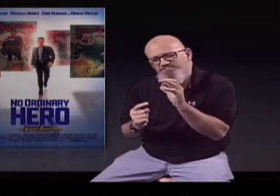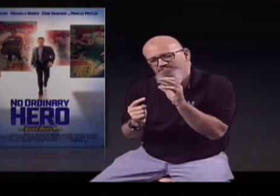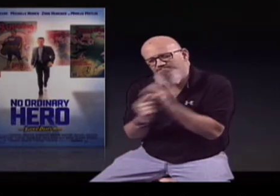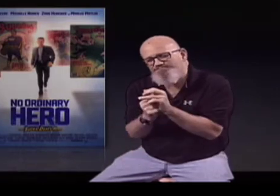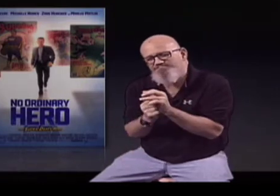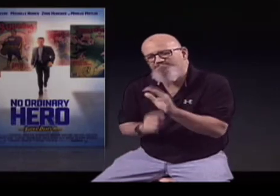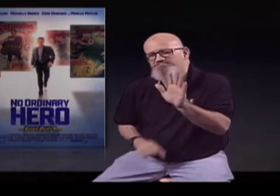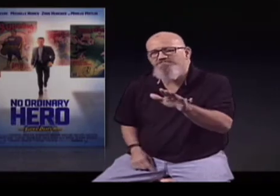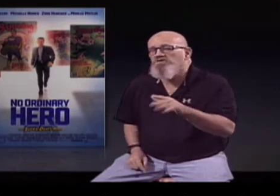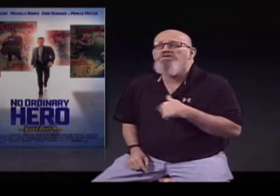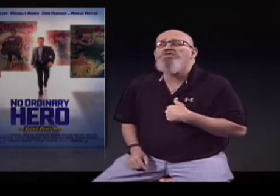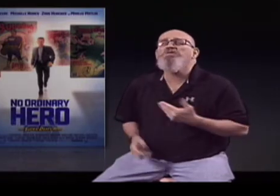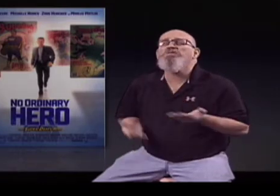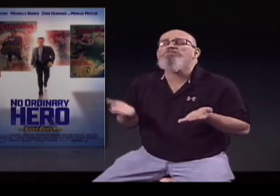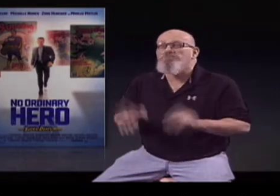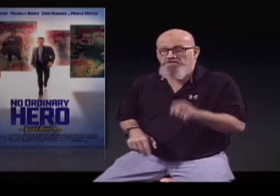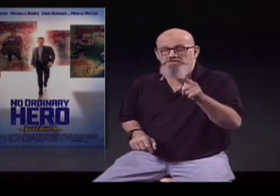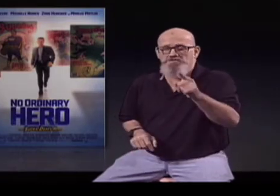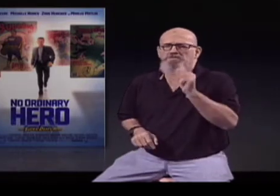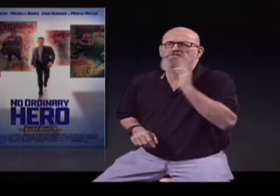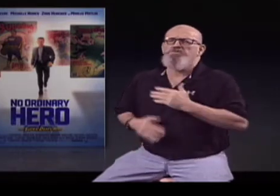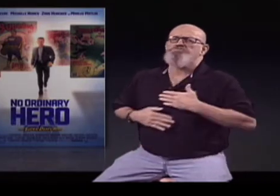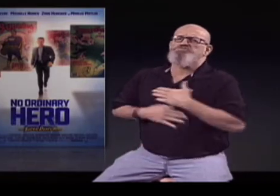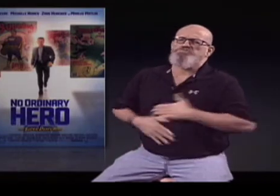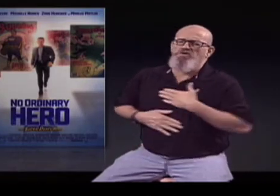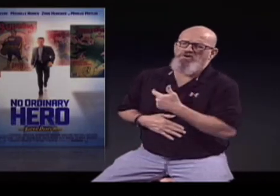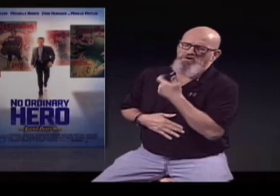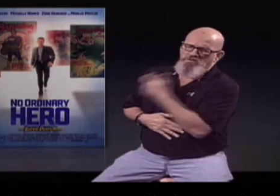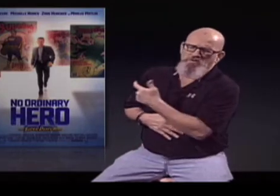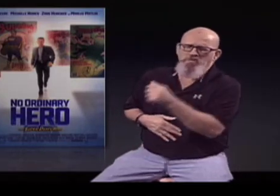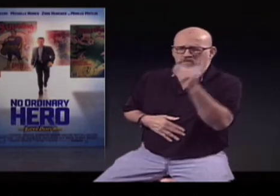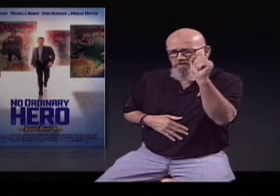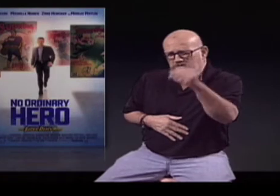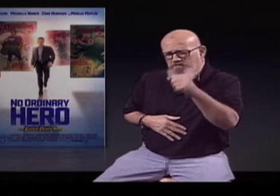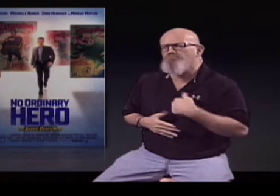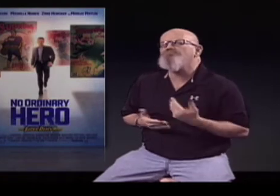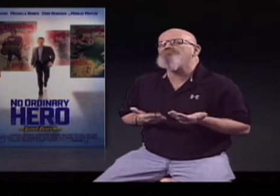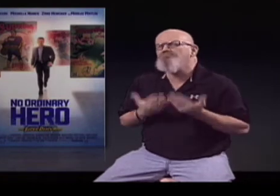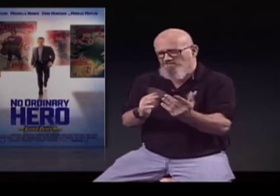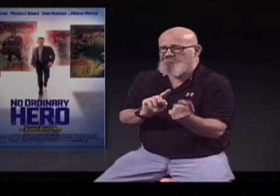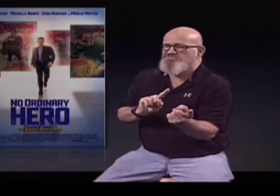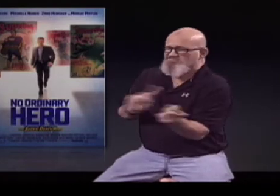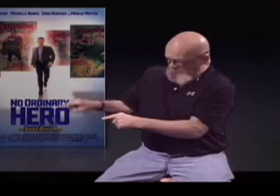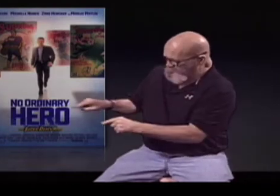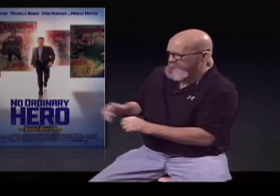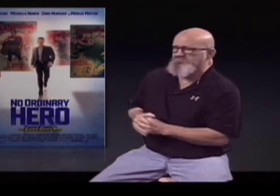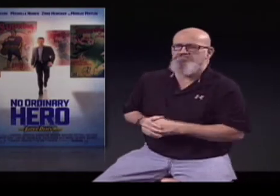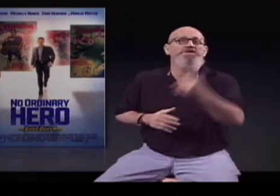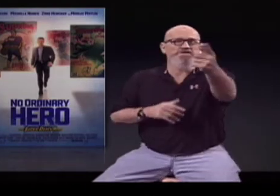is so good and I'm betting that you will enjoy watching it as well.